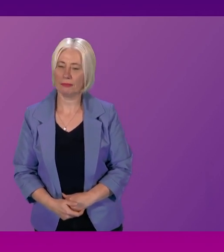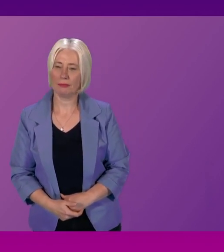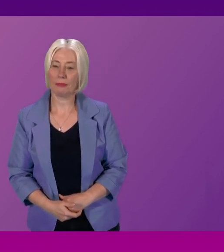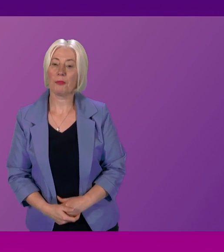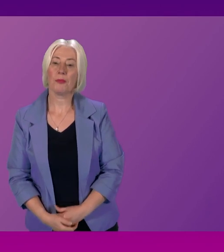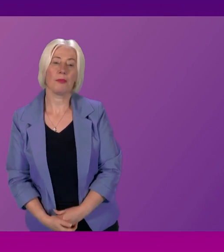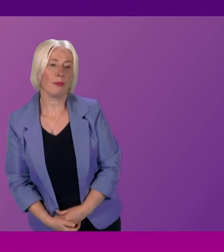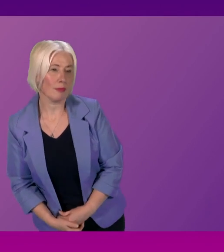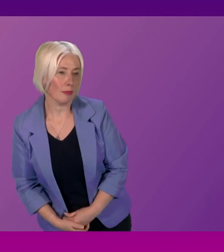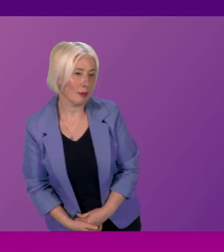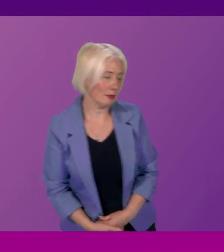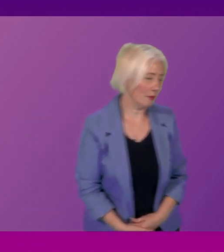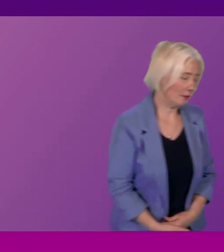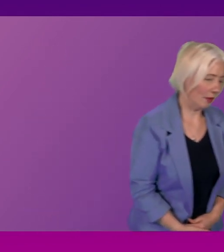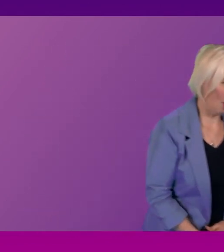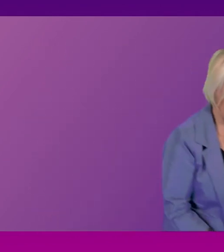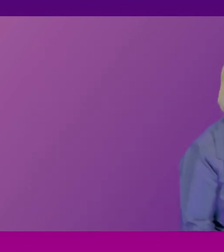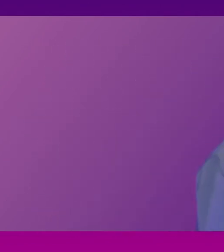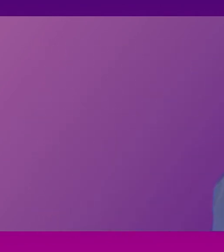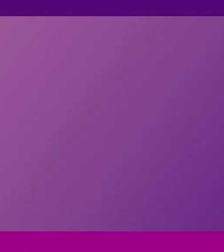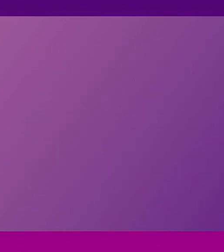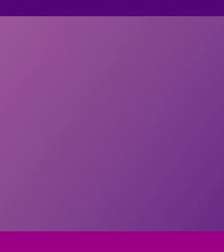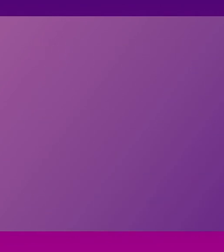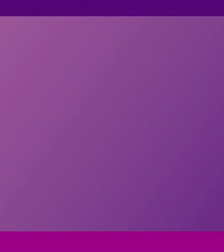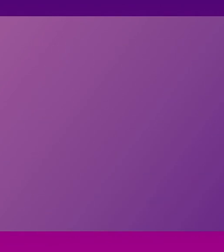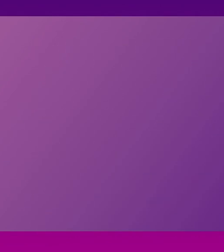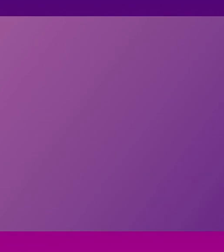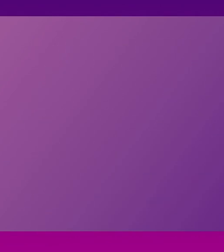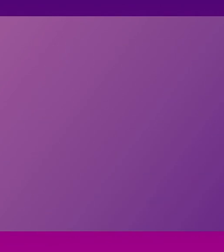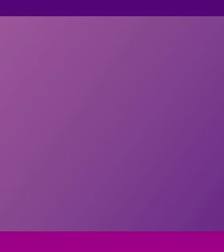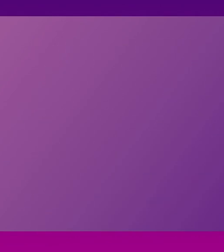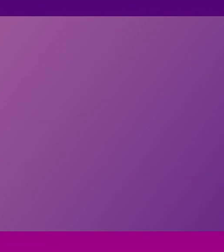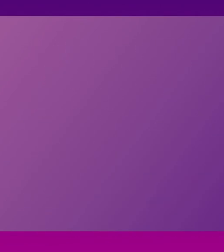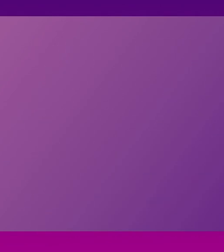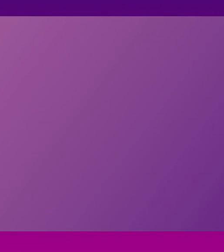Public Gallery to do so before the debate begins. Thank you. Thank you.